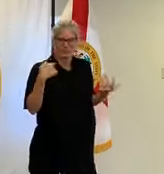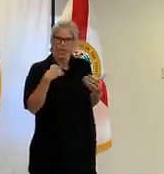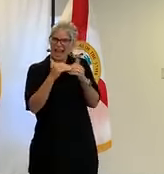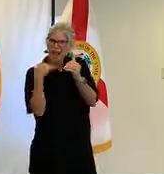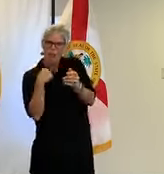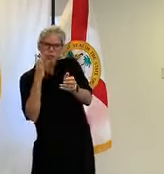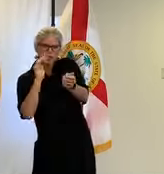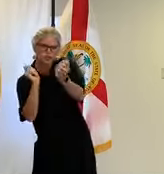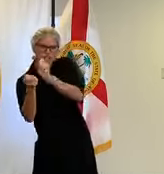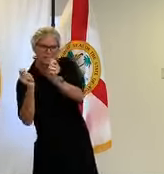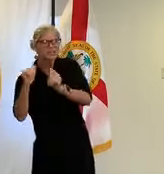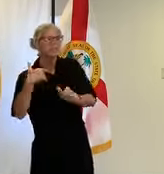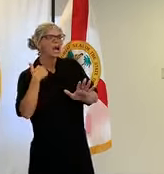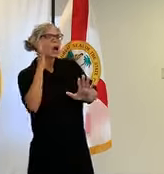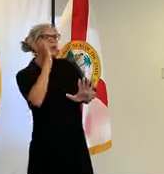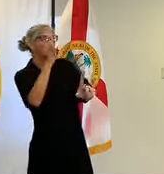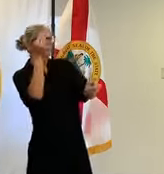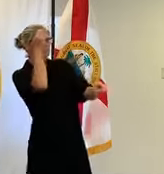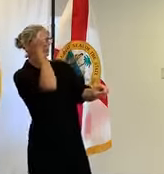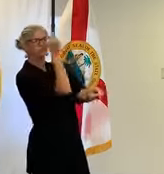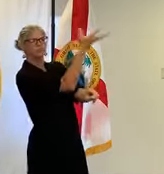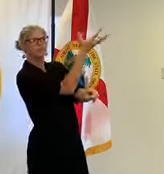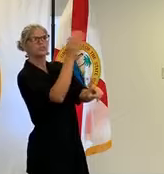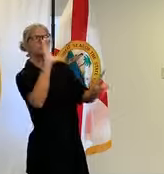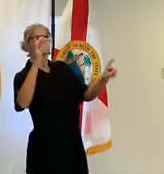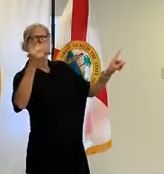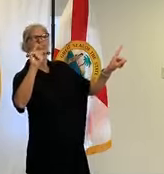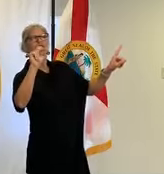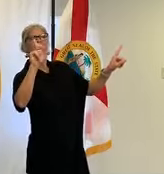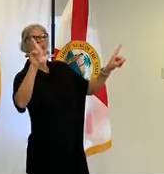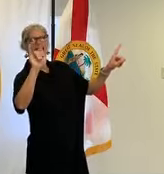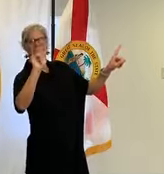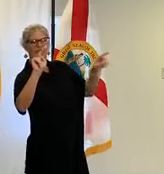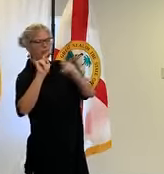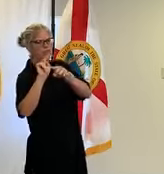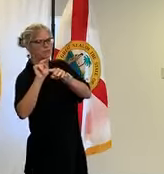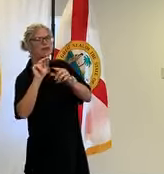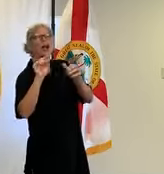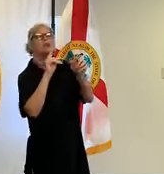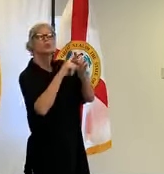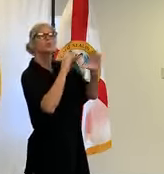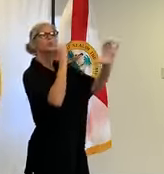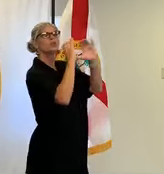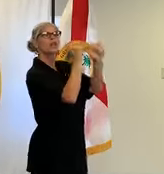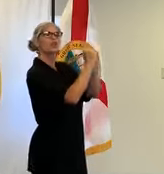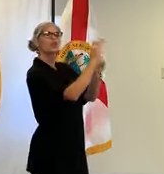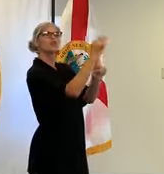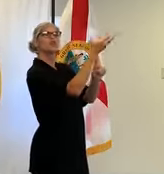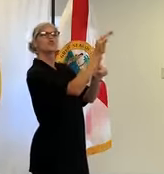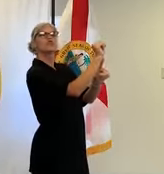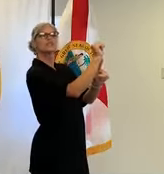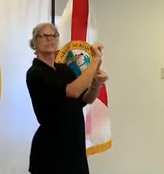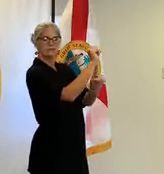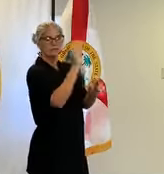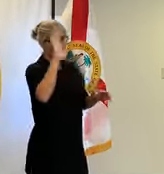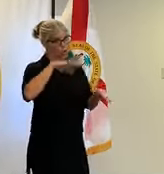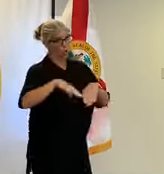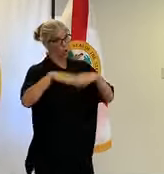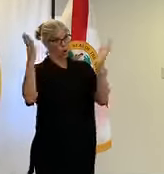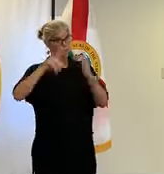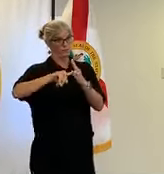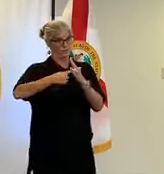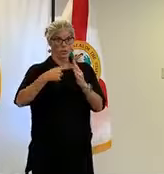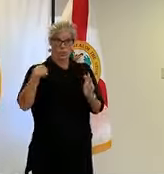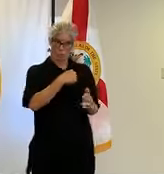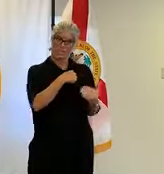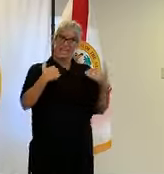chambliss but we have been communicating very closely with chris because if you remember at the beginning of this we had the march 17 election we had an election